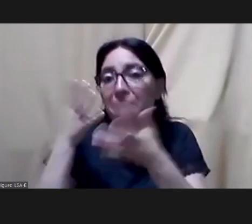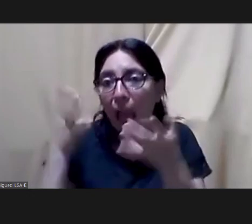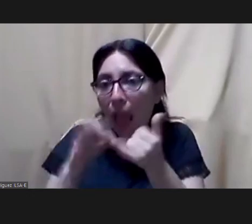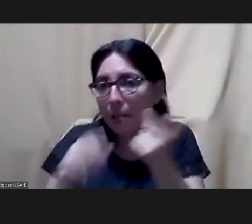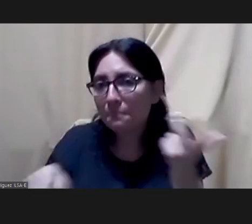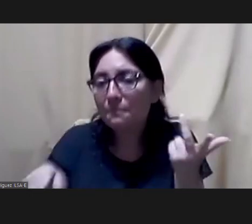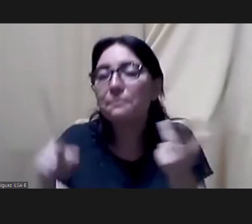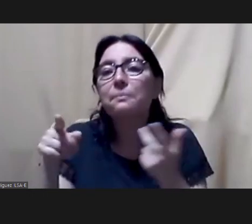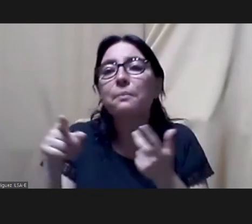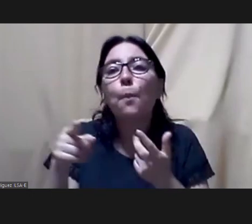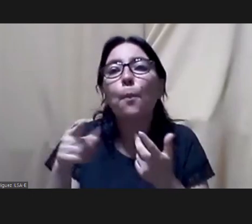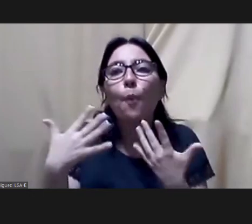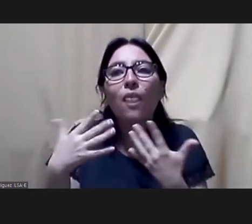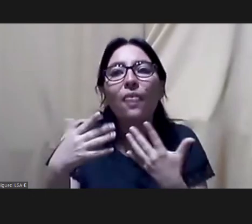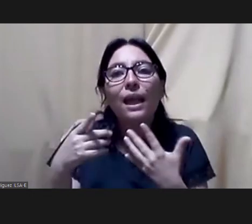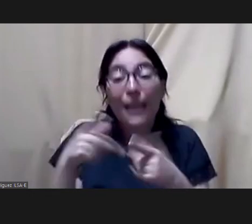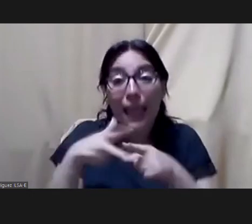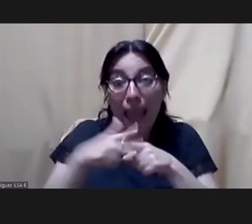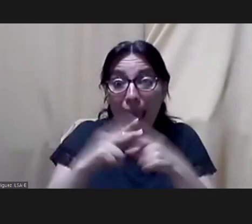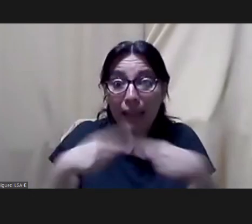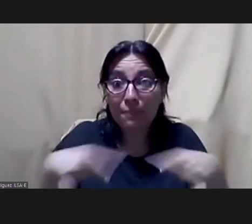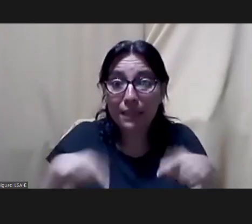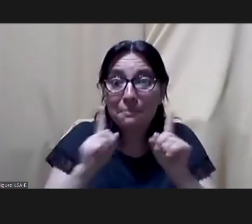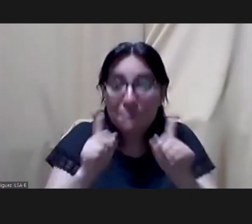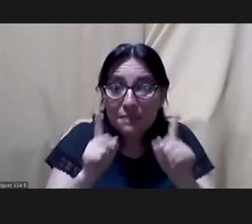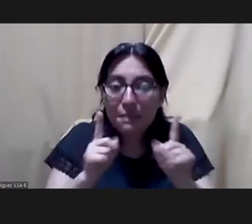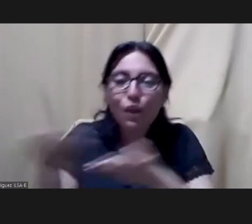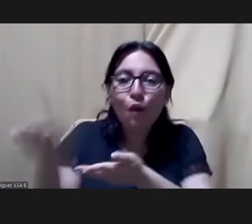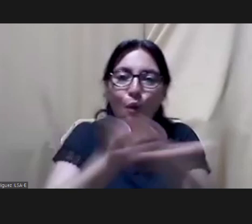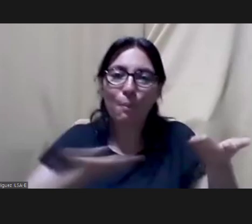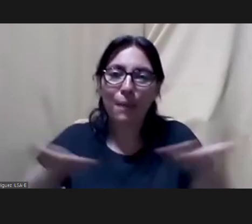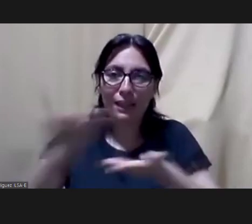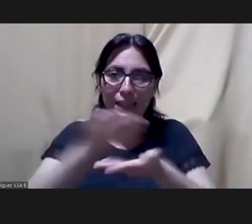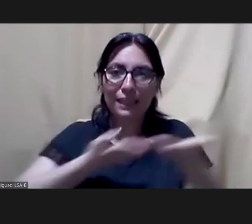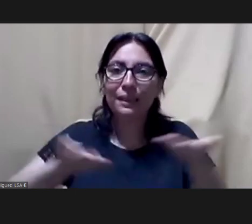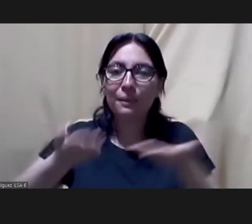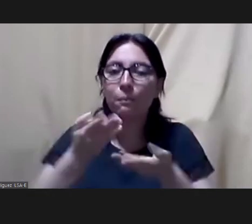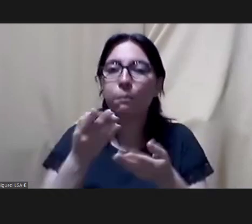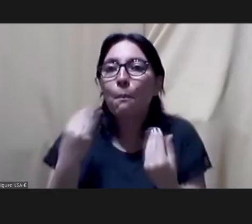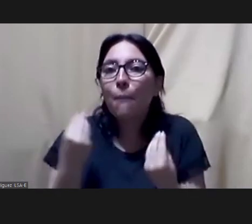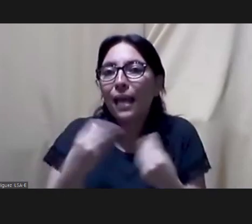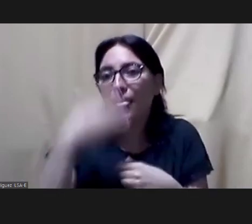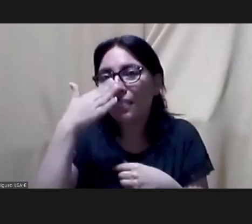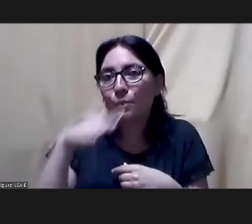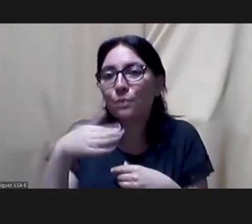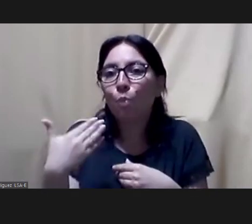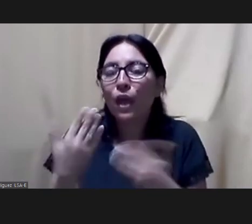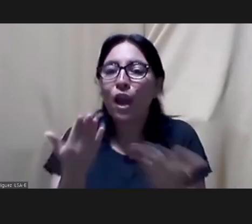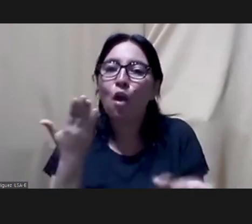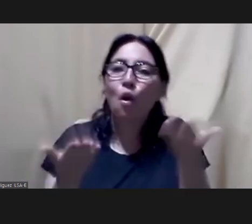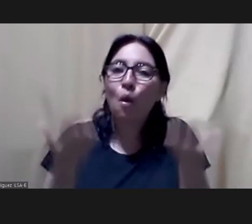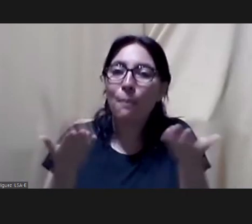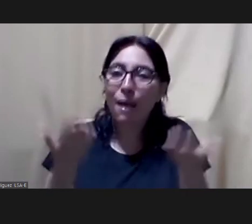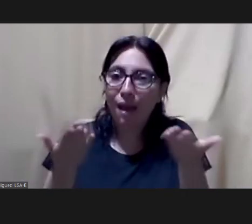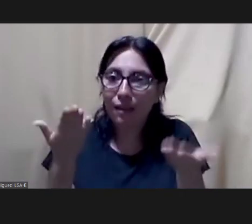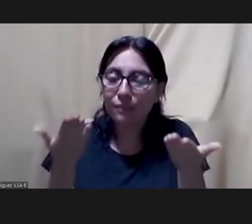to be able to share the tools for all of us to have the same tools so that we